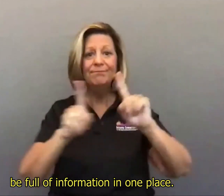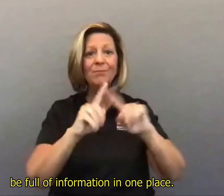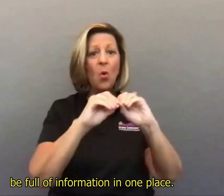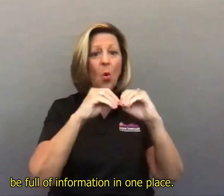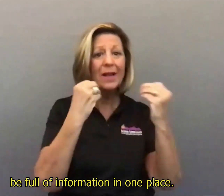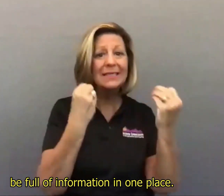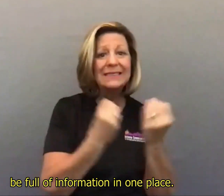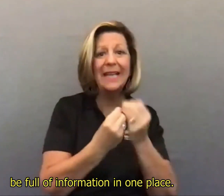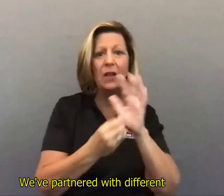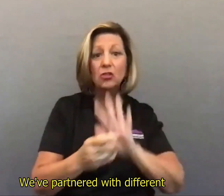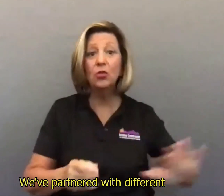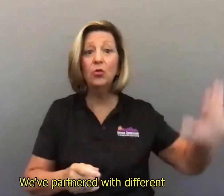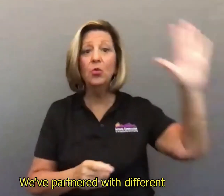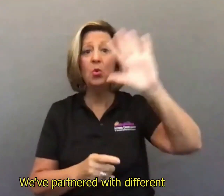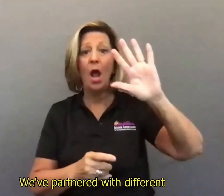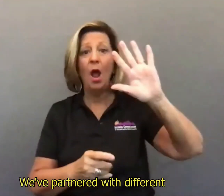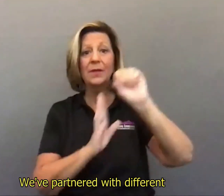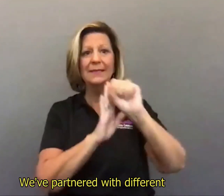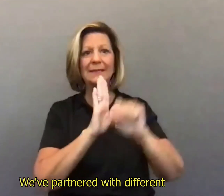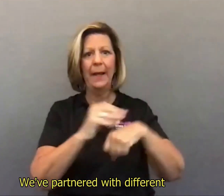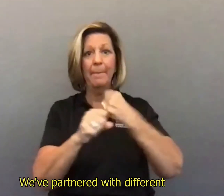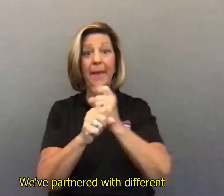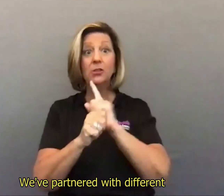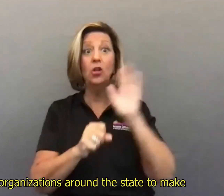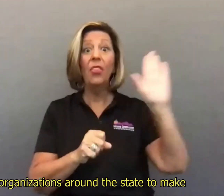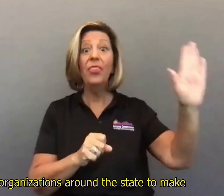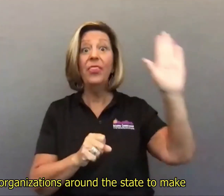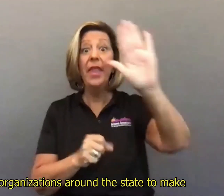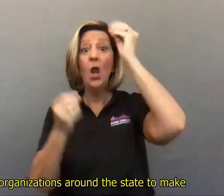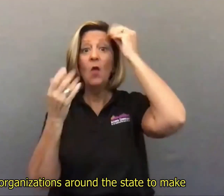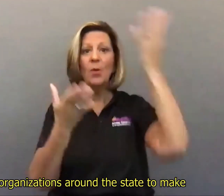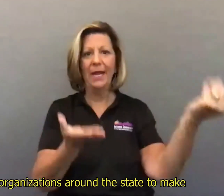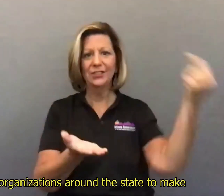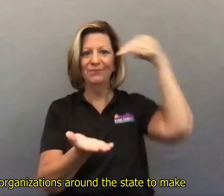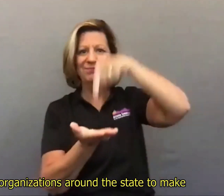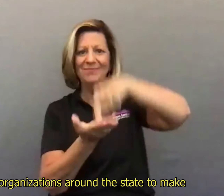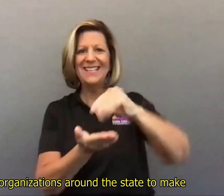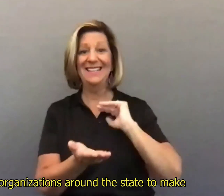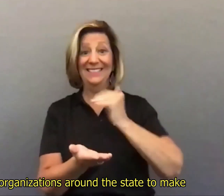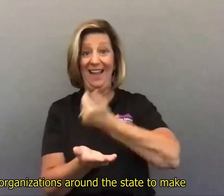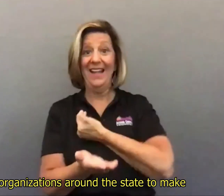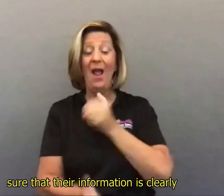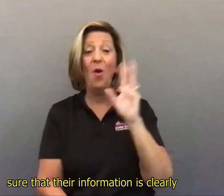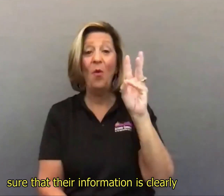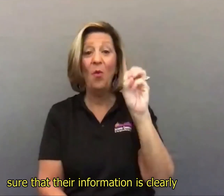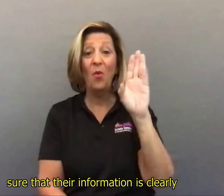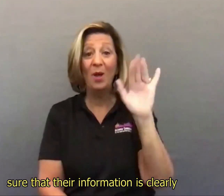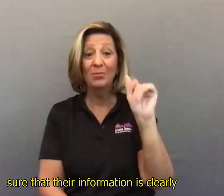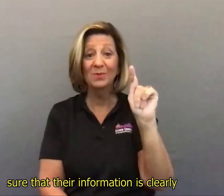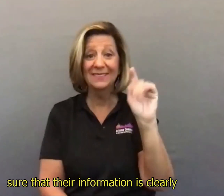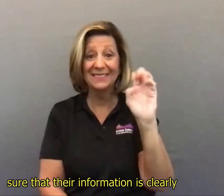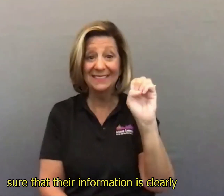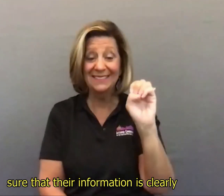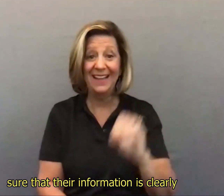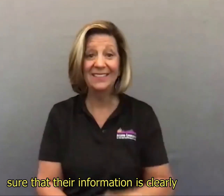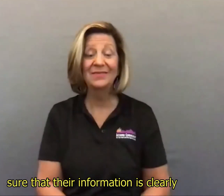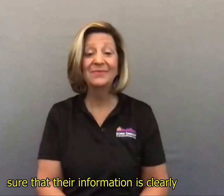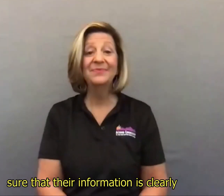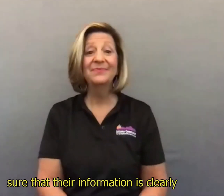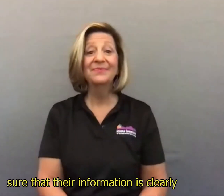place. We've partnered with different organizations around the state to make sure that their information is